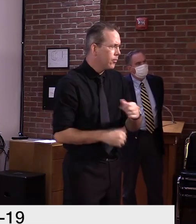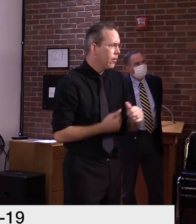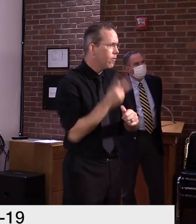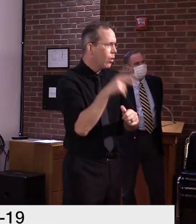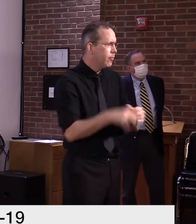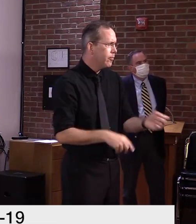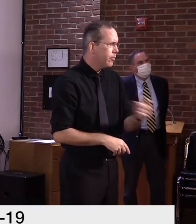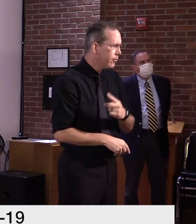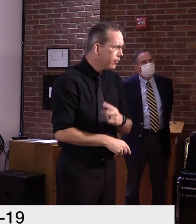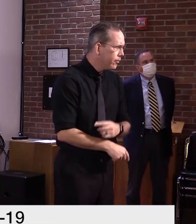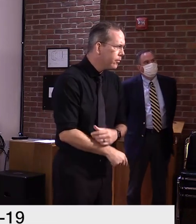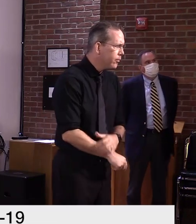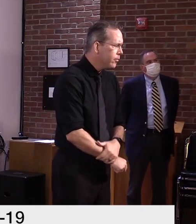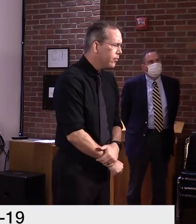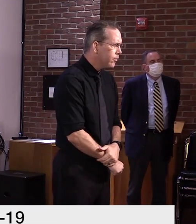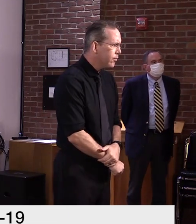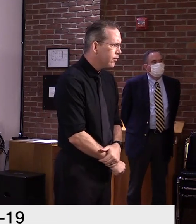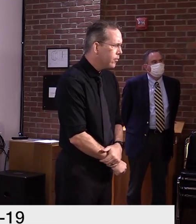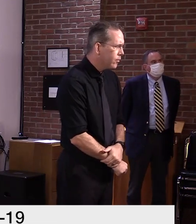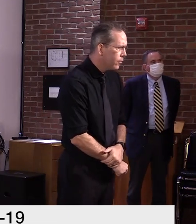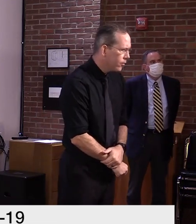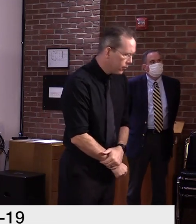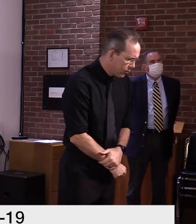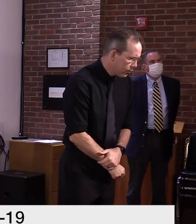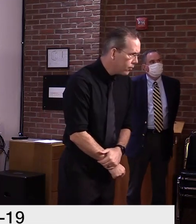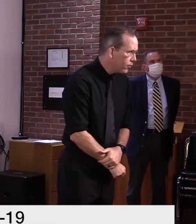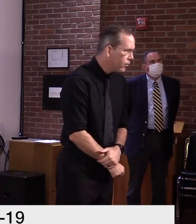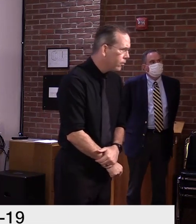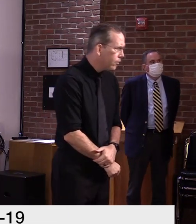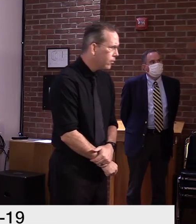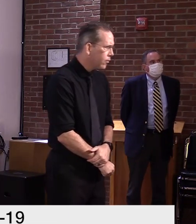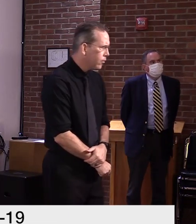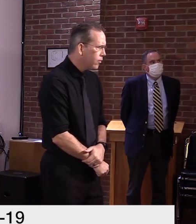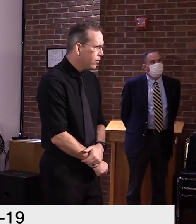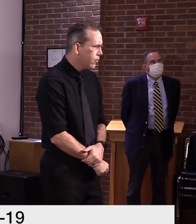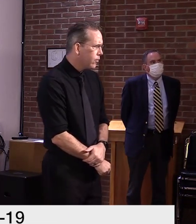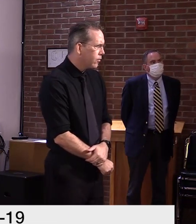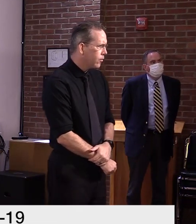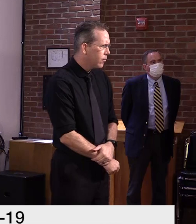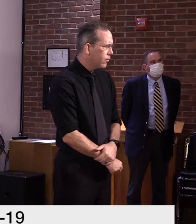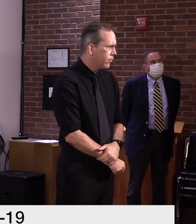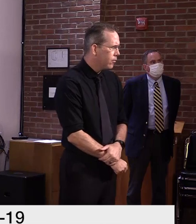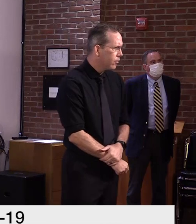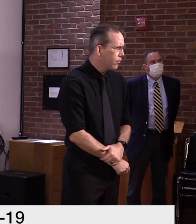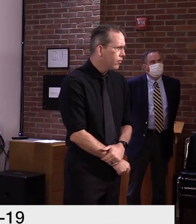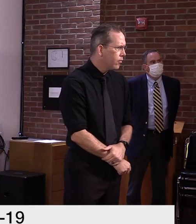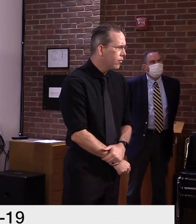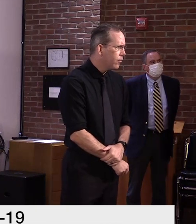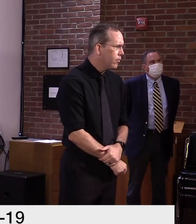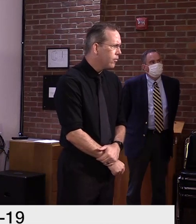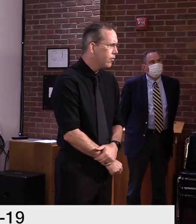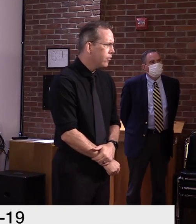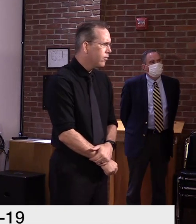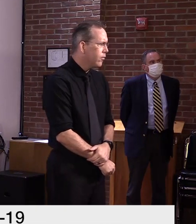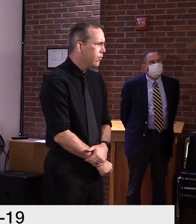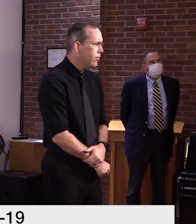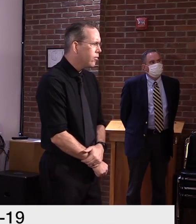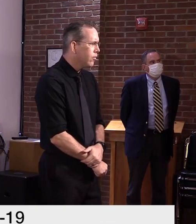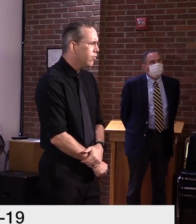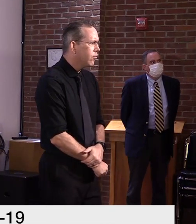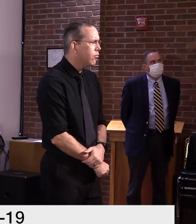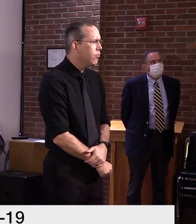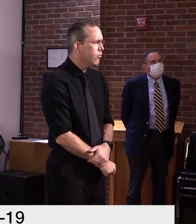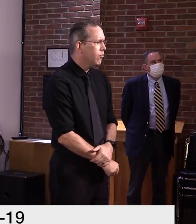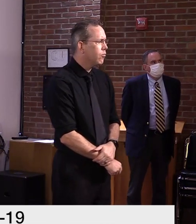that Vermont has been receiving, that will run out. I'm just wondering how the state is preparing for maybe people not